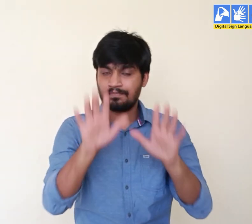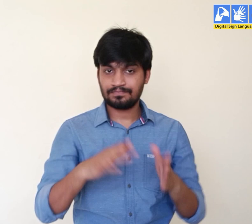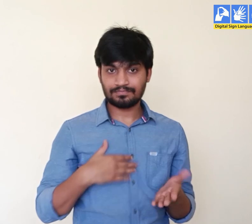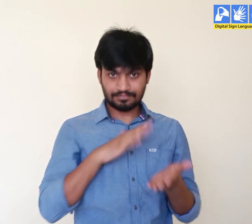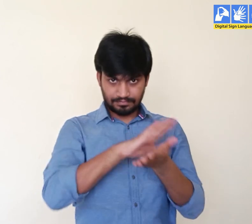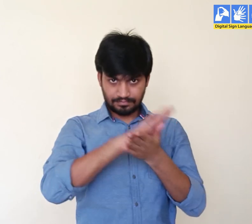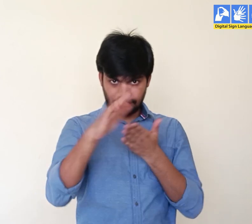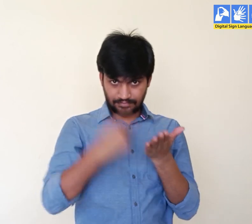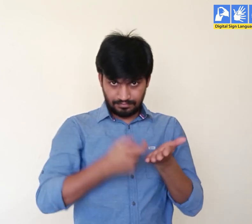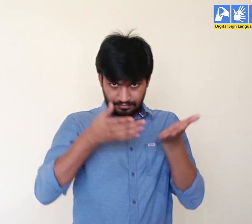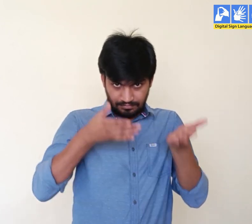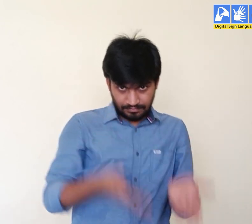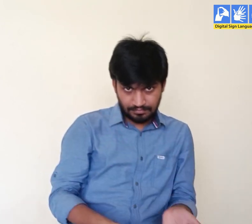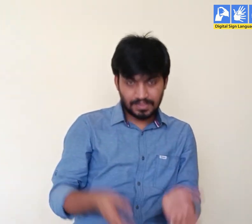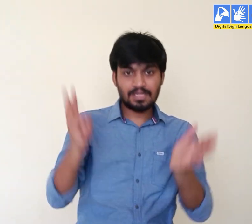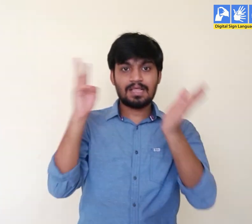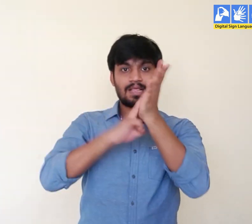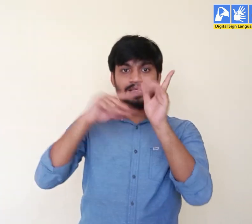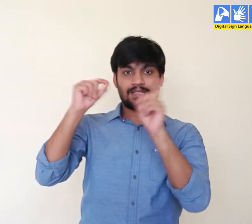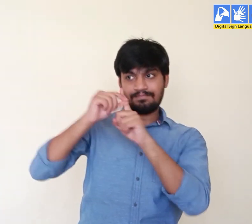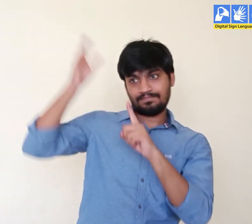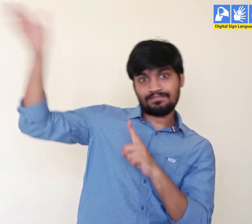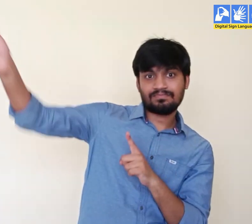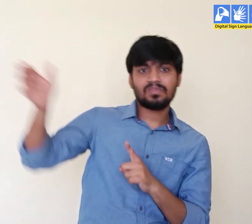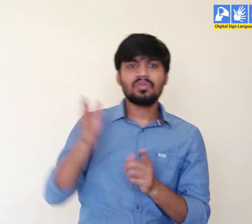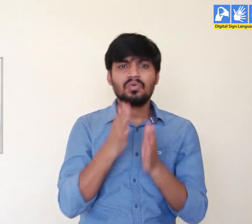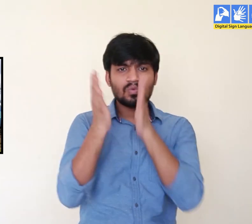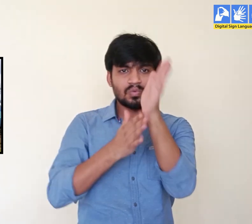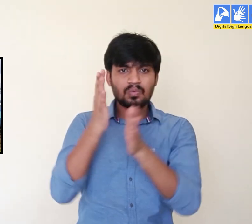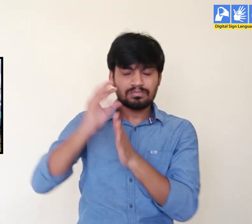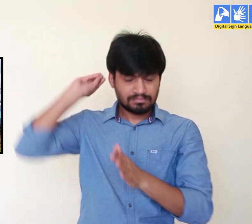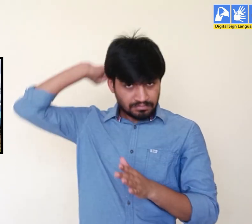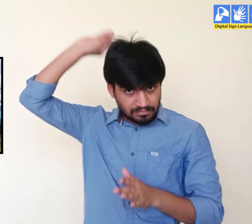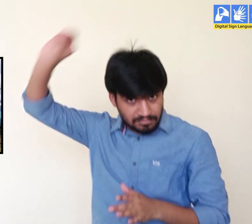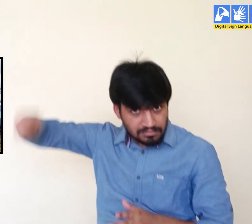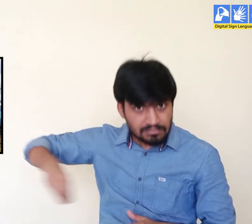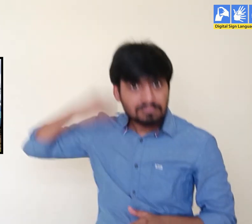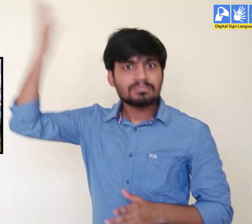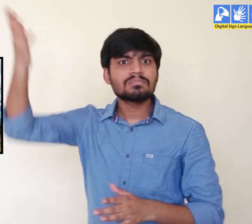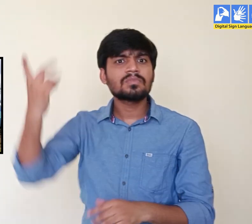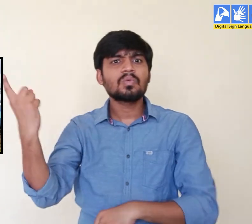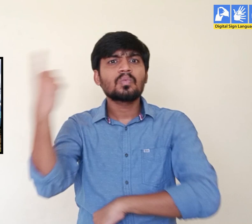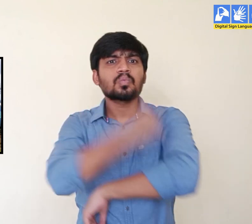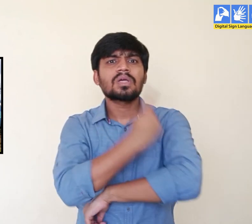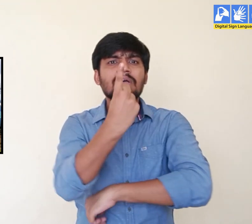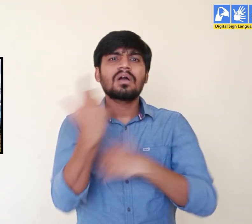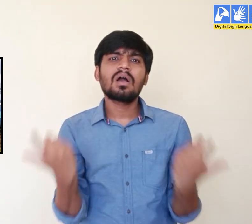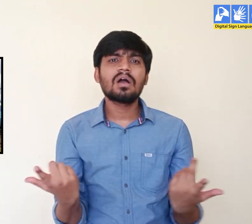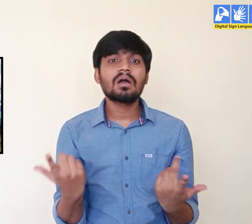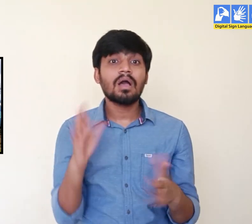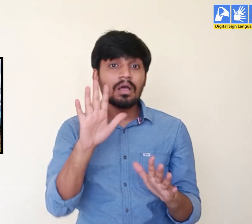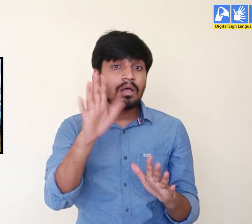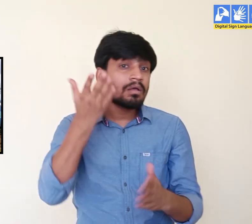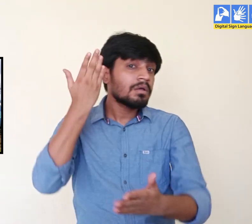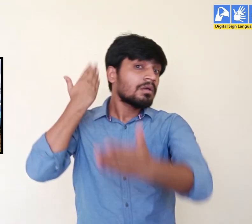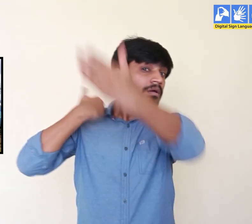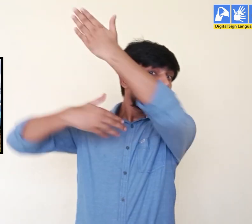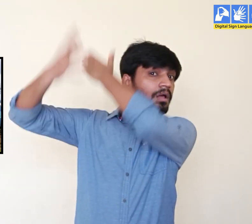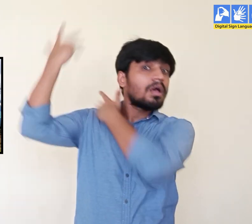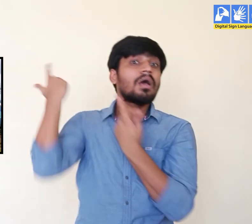They are very beneficial. For example, if I have to go from Haryana to Madhya Pradesh. By train it is a one day journey. But